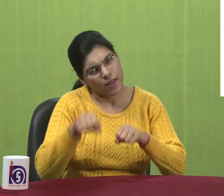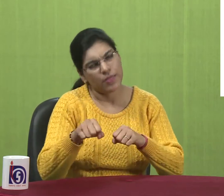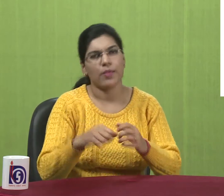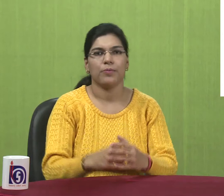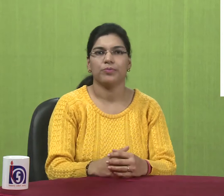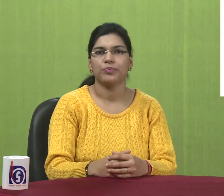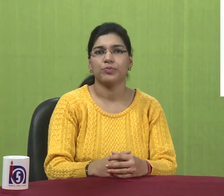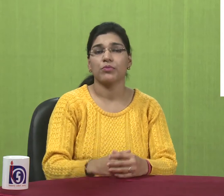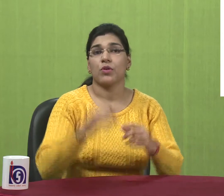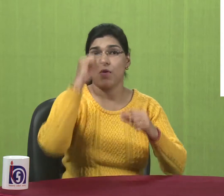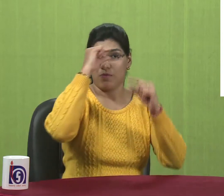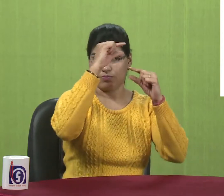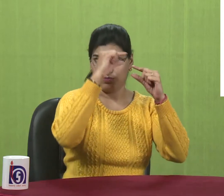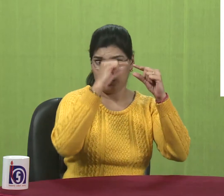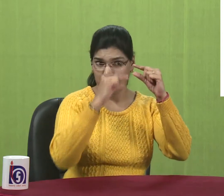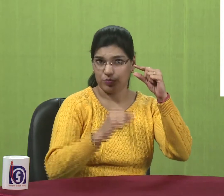to customize your windows.